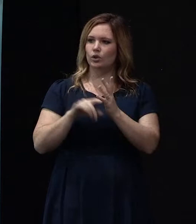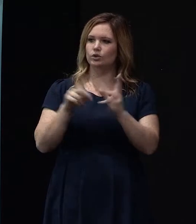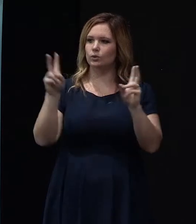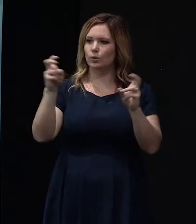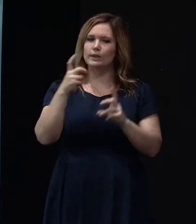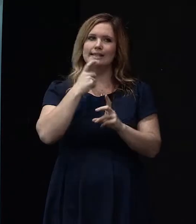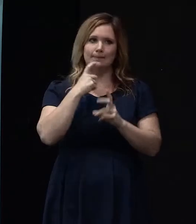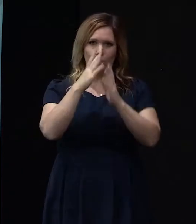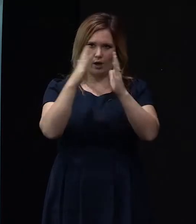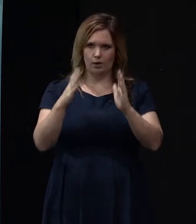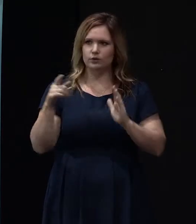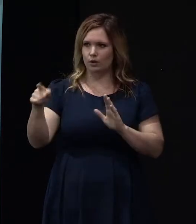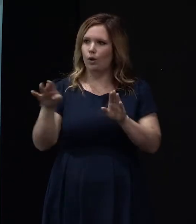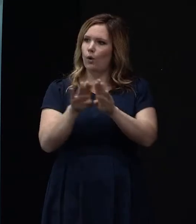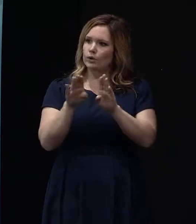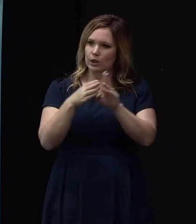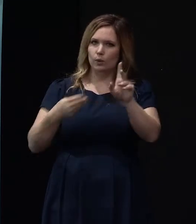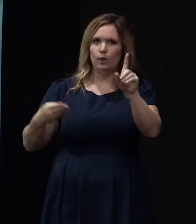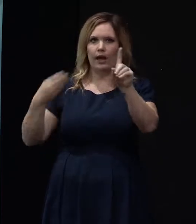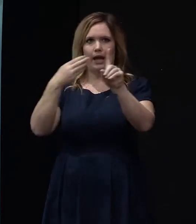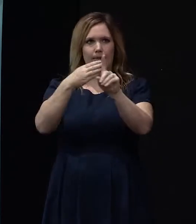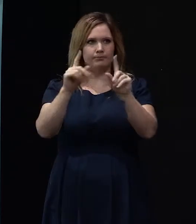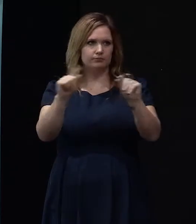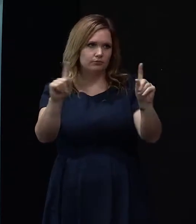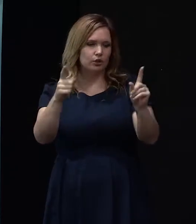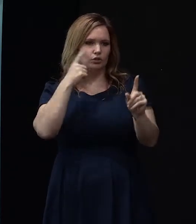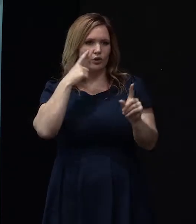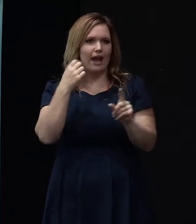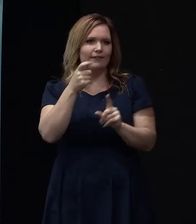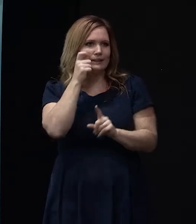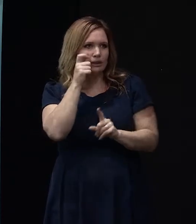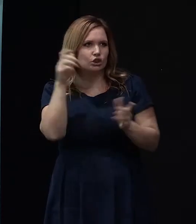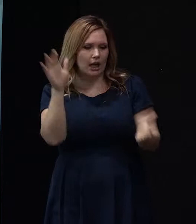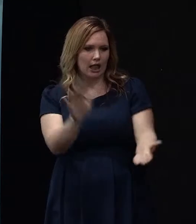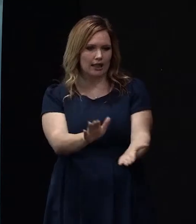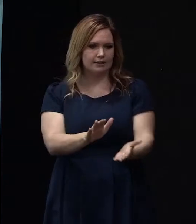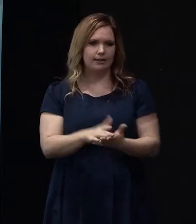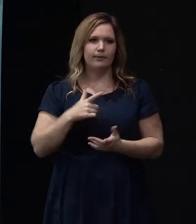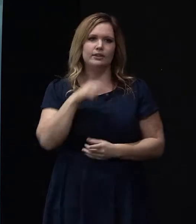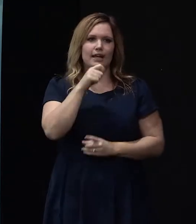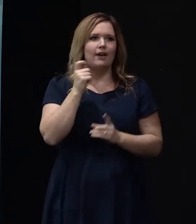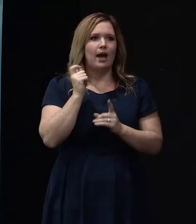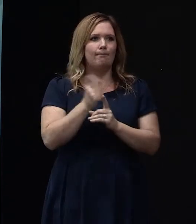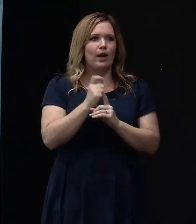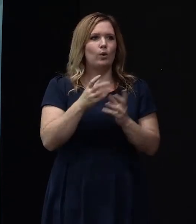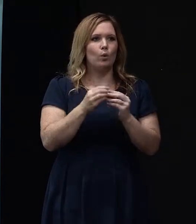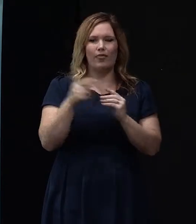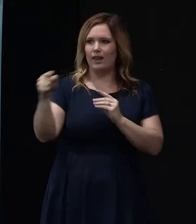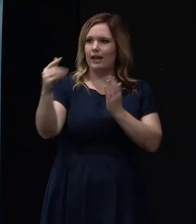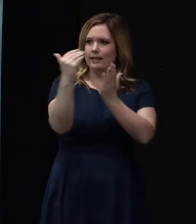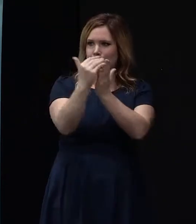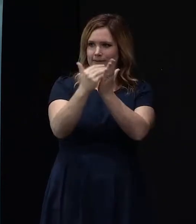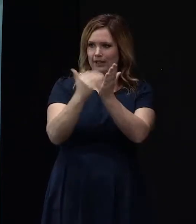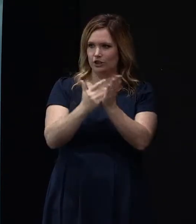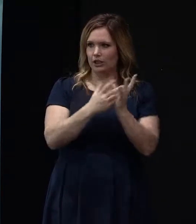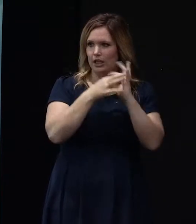House was also intended to address. So that if you actually build with specifications which come within